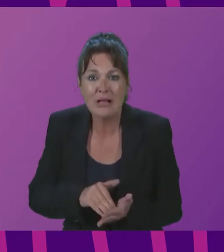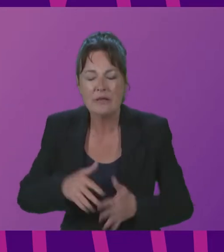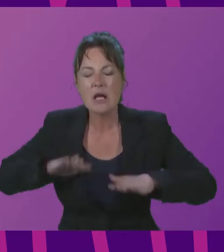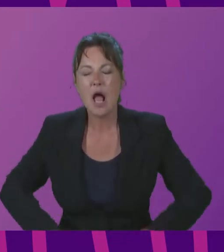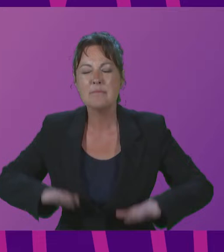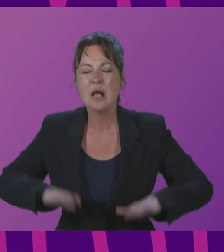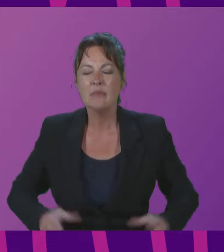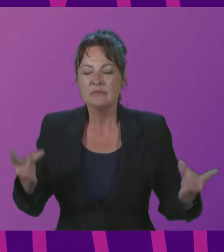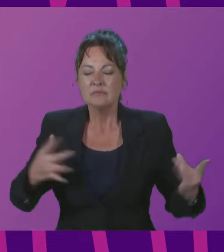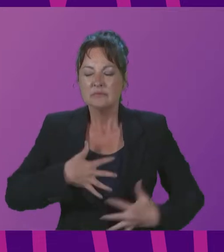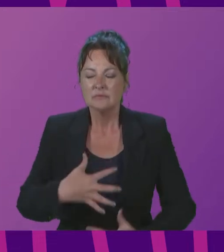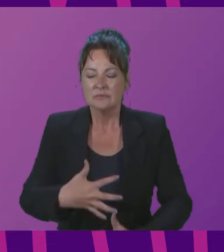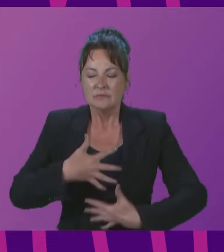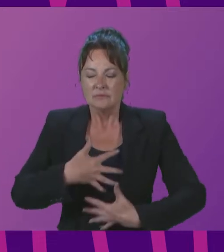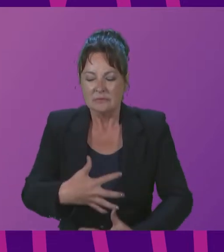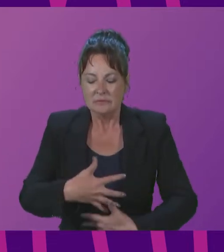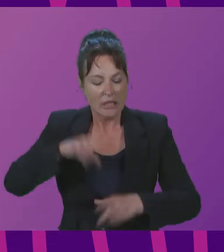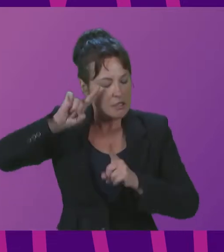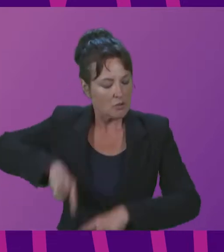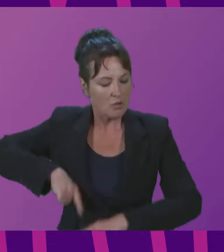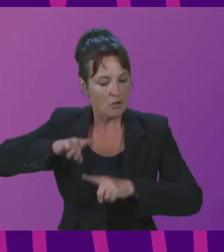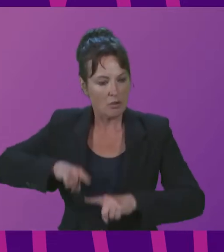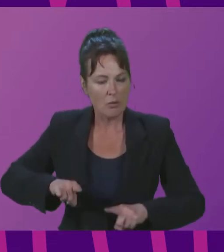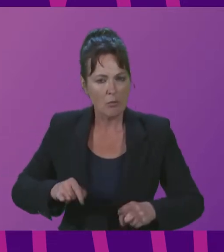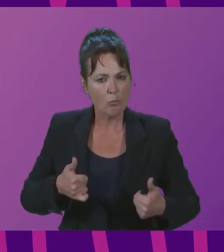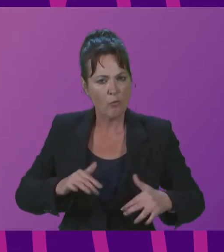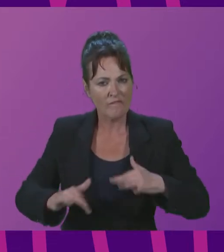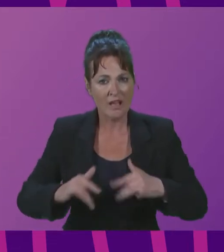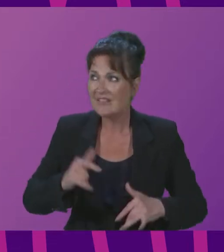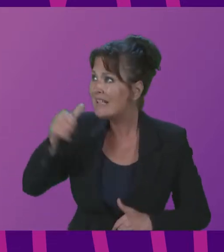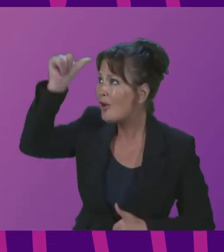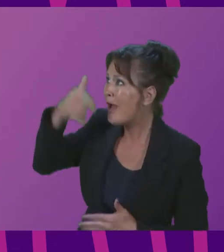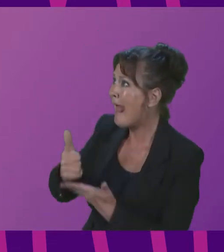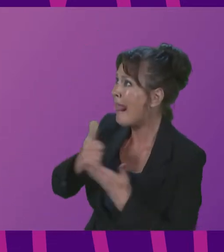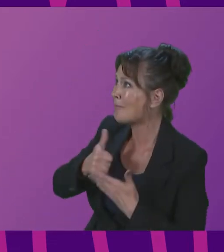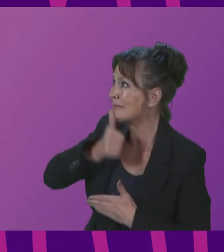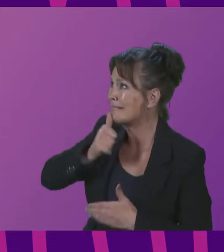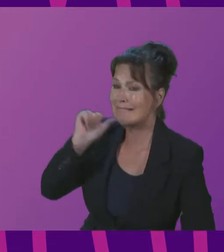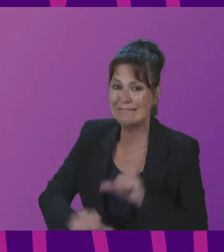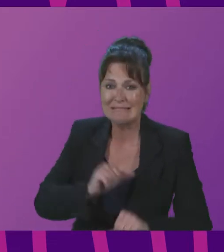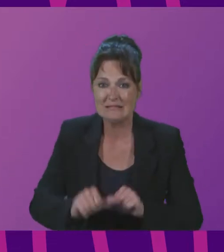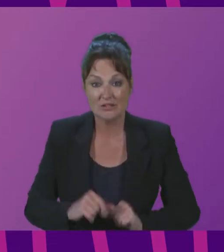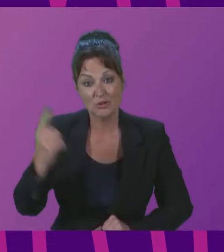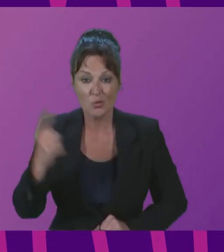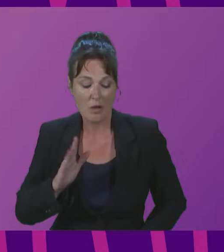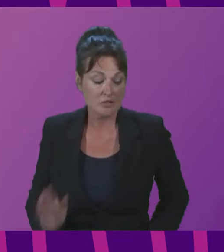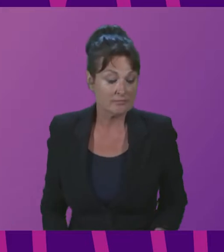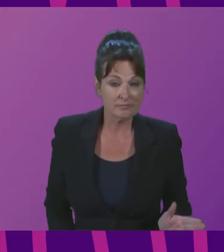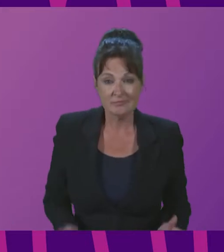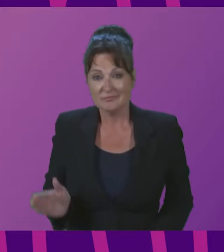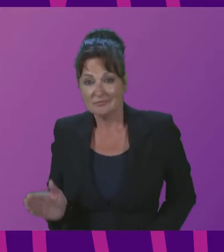calm down take a breath ignore it it's a nice vibe dear God help me endure it she walks in